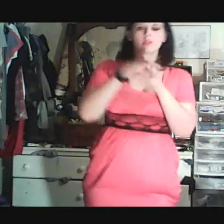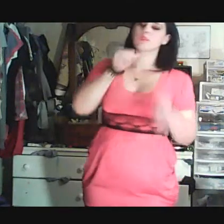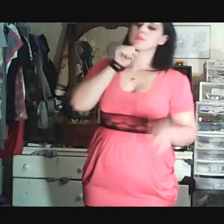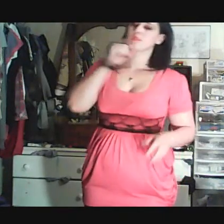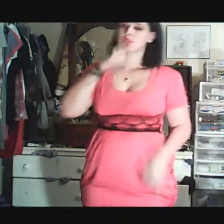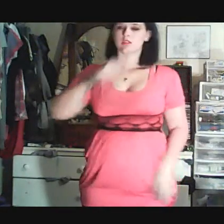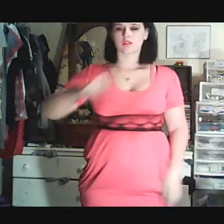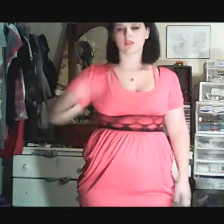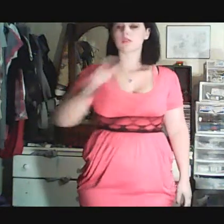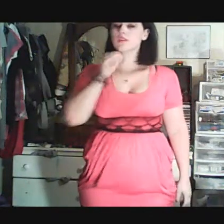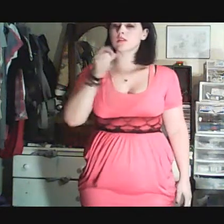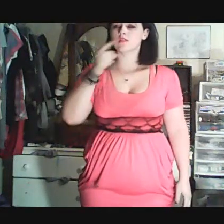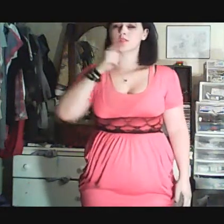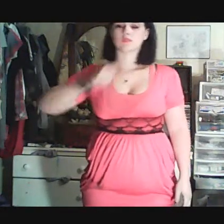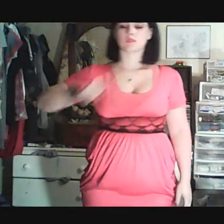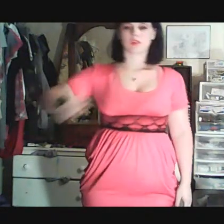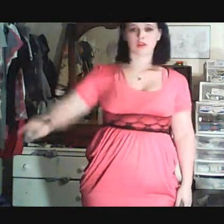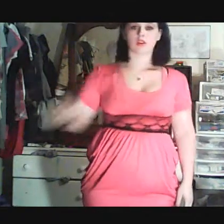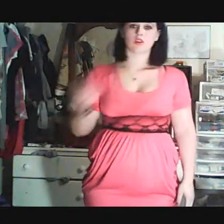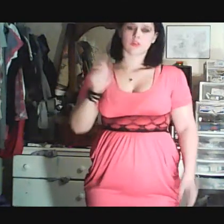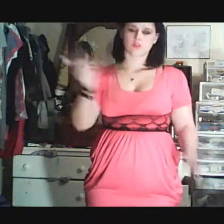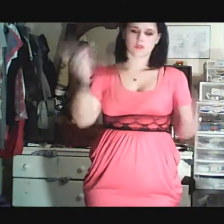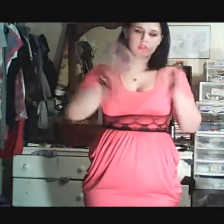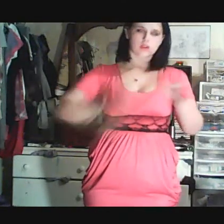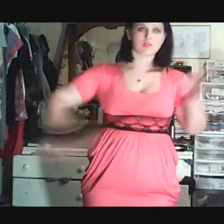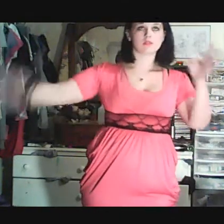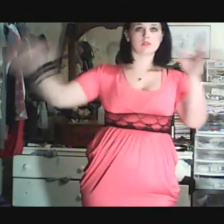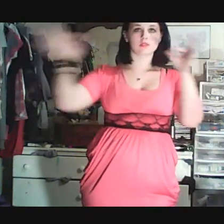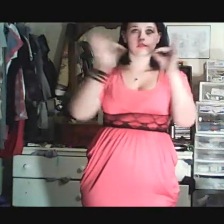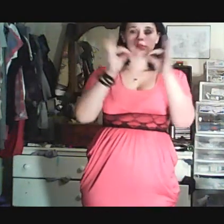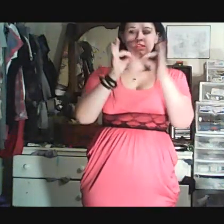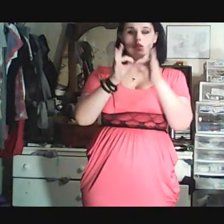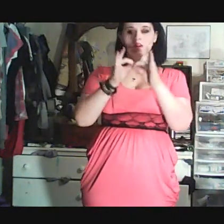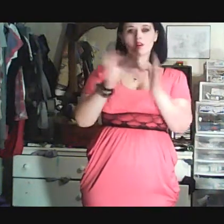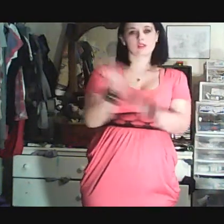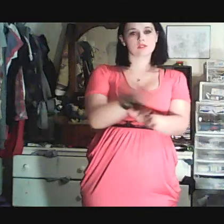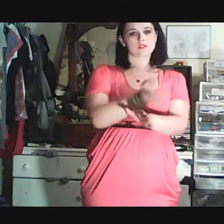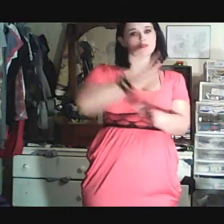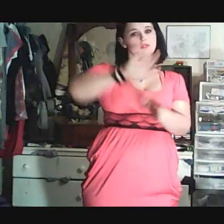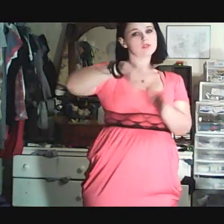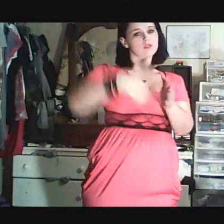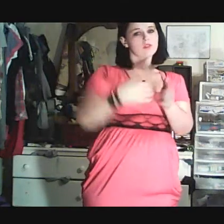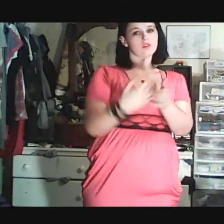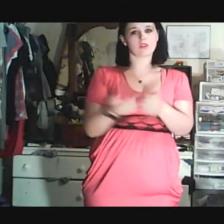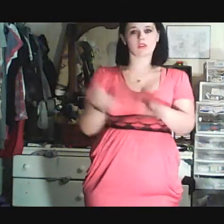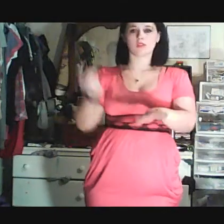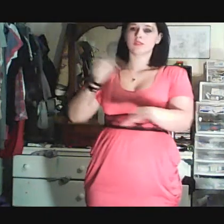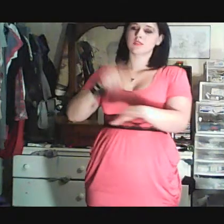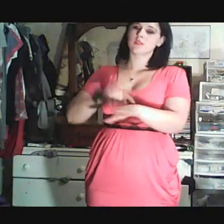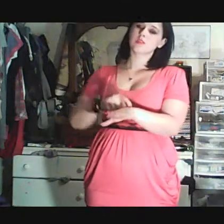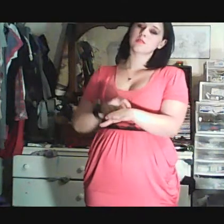can't deny, can't deny, you're worth it. Cause after all this time,